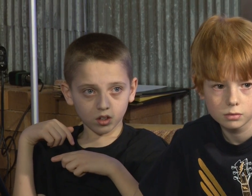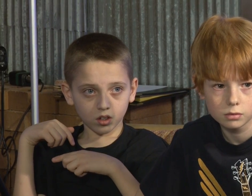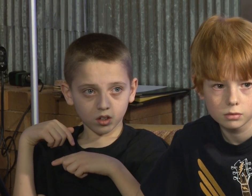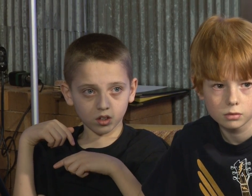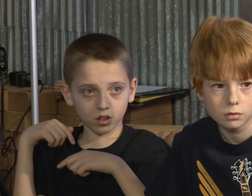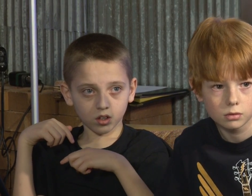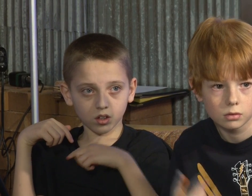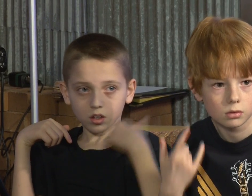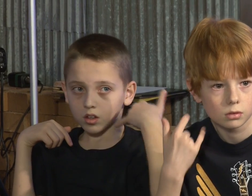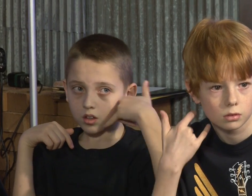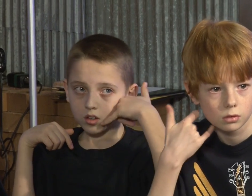Telephone.